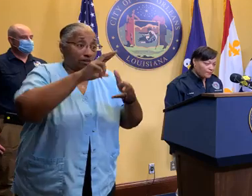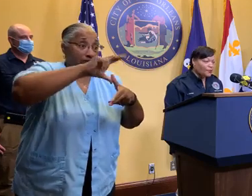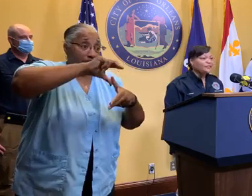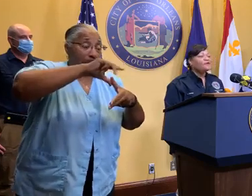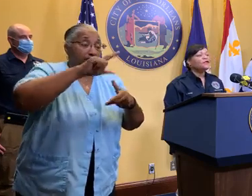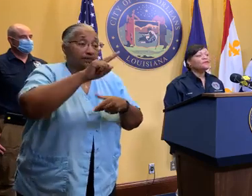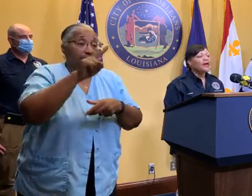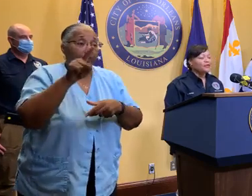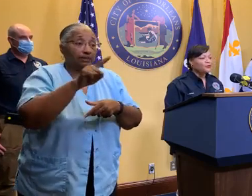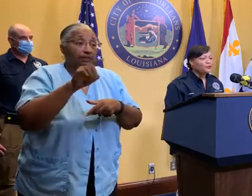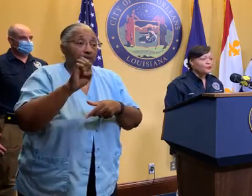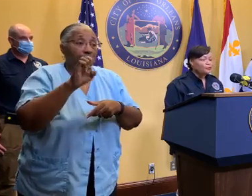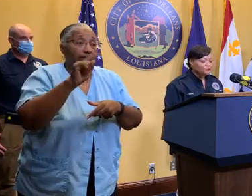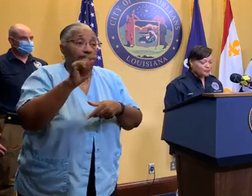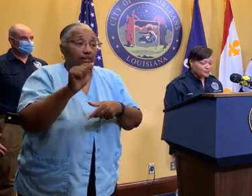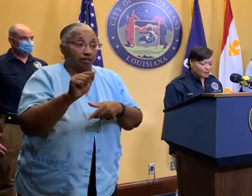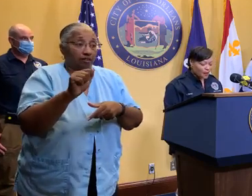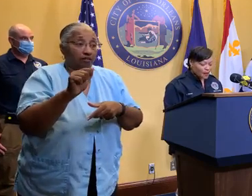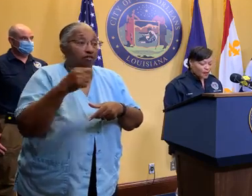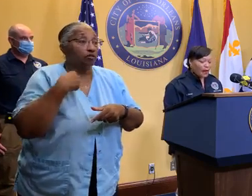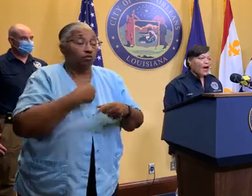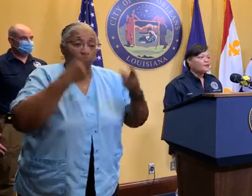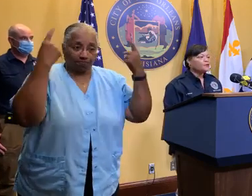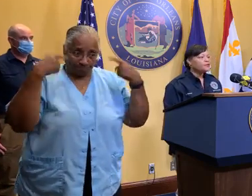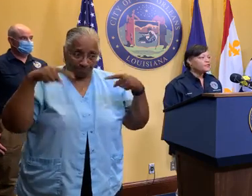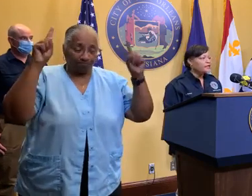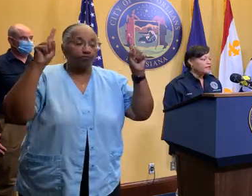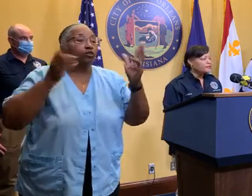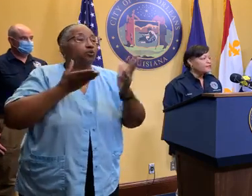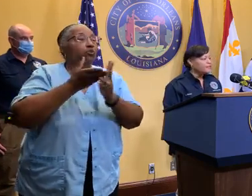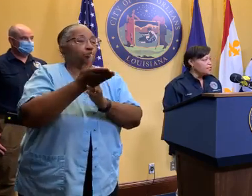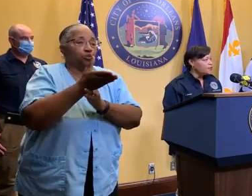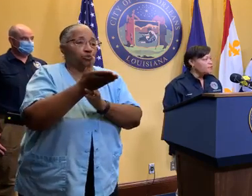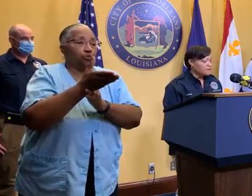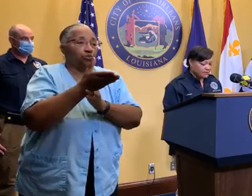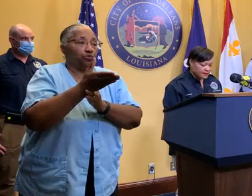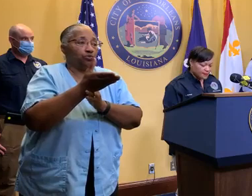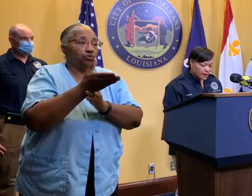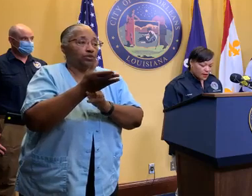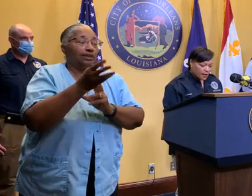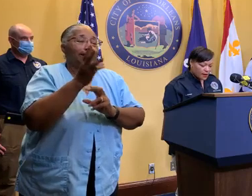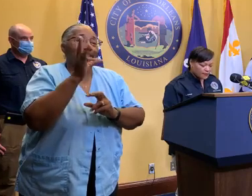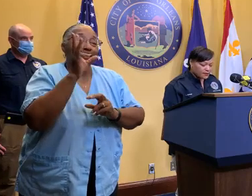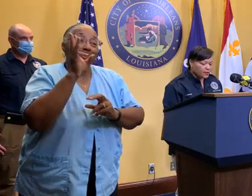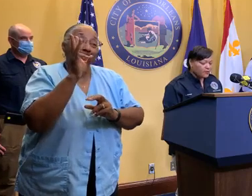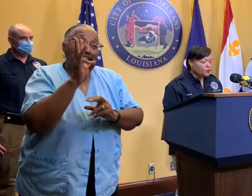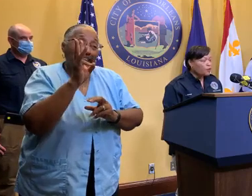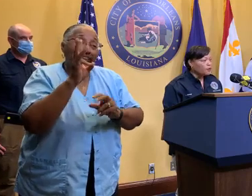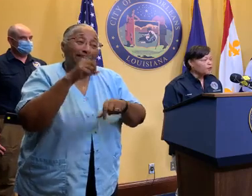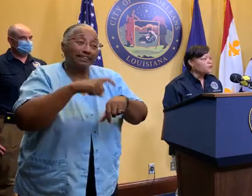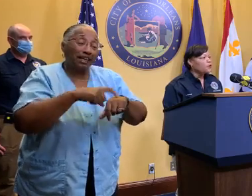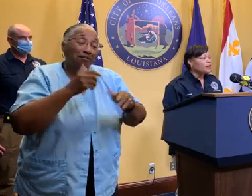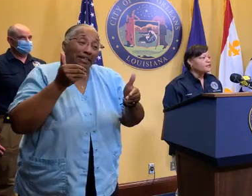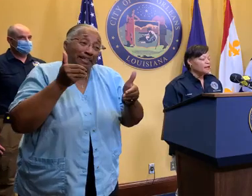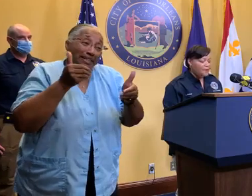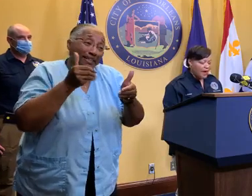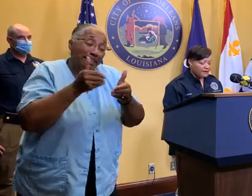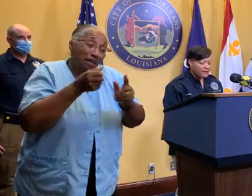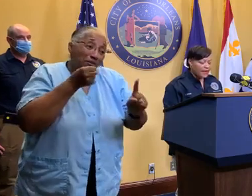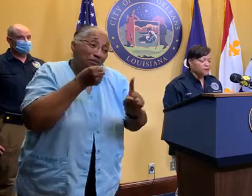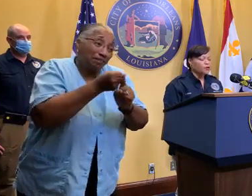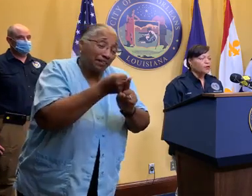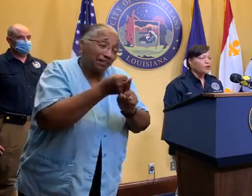we definitely made it through after six near misses. The city of New Orleans was